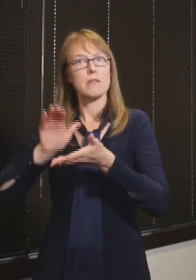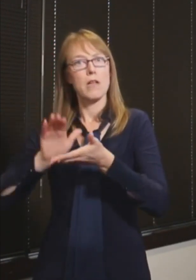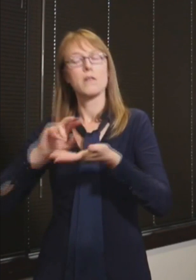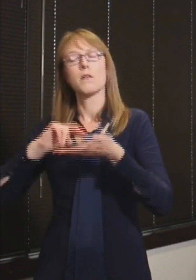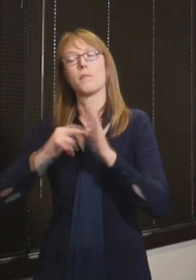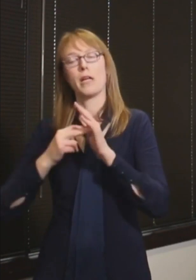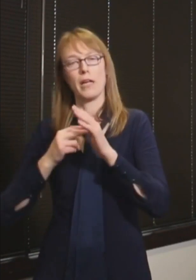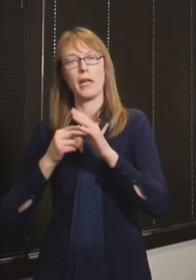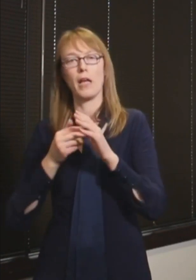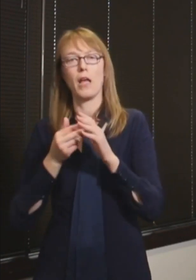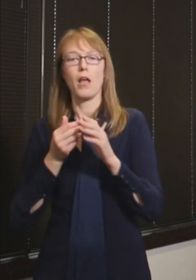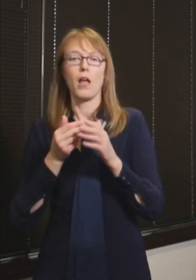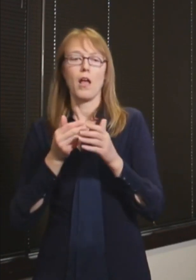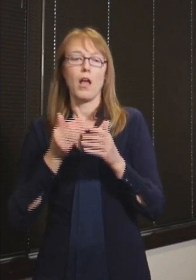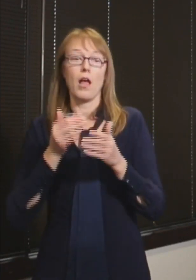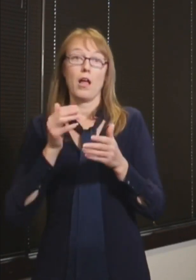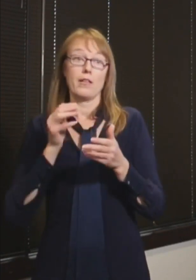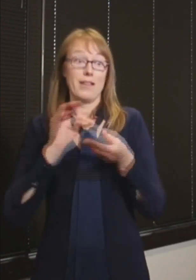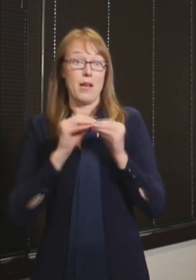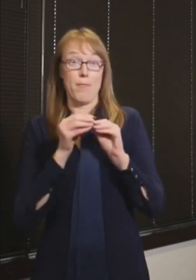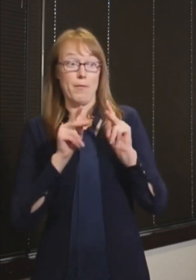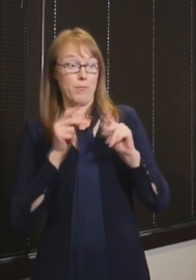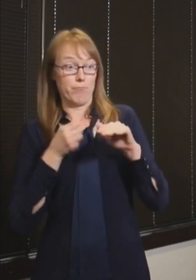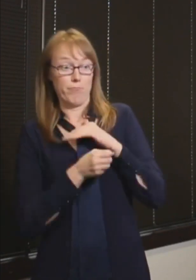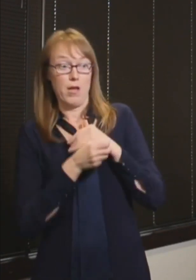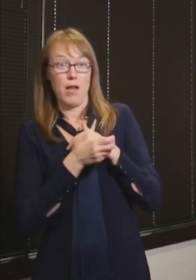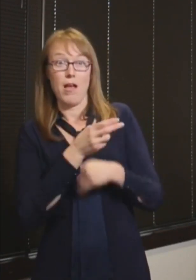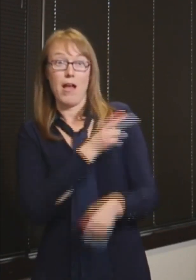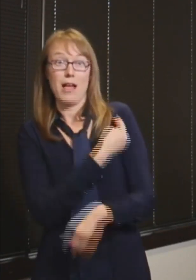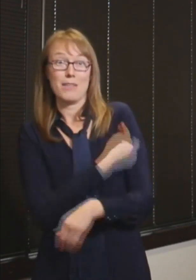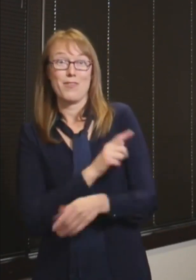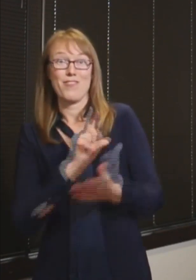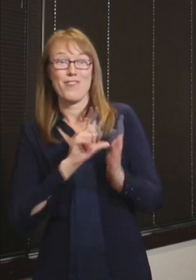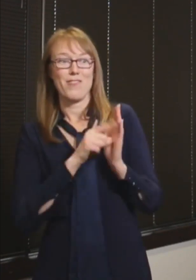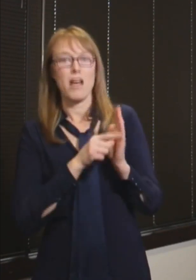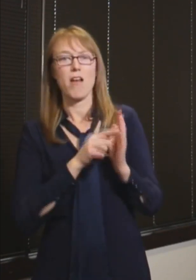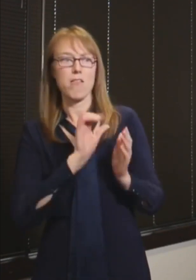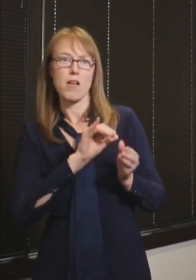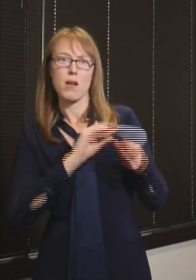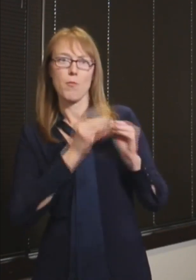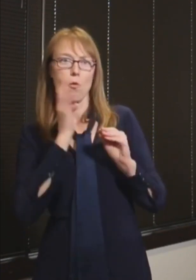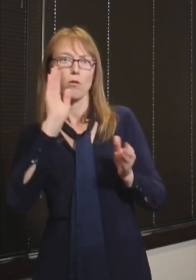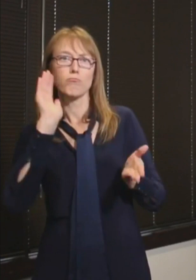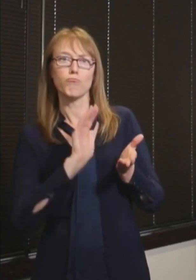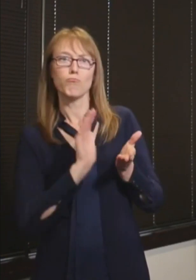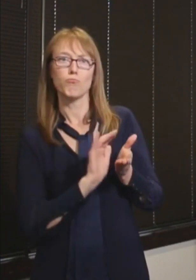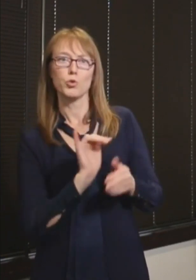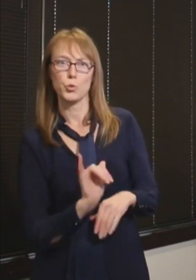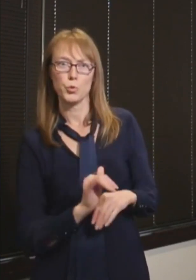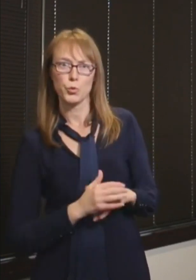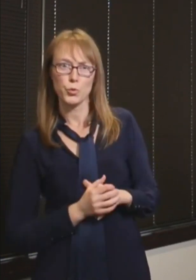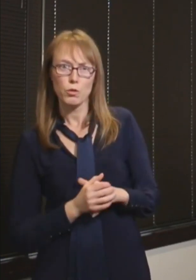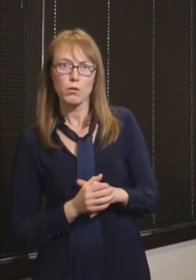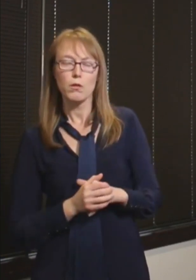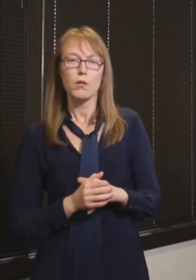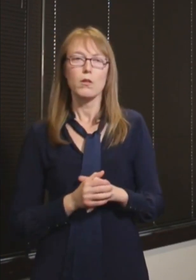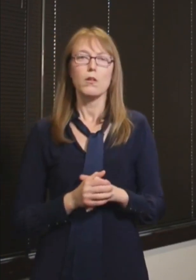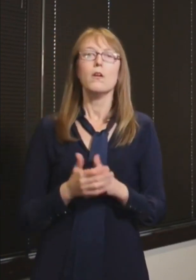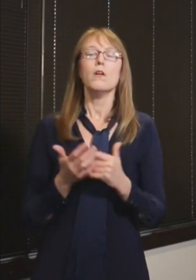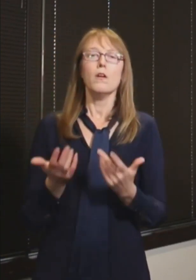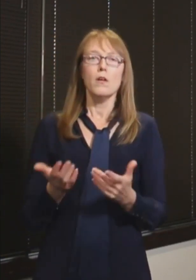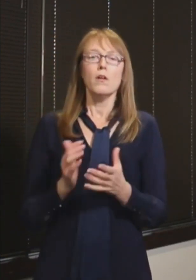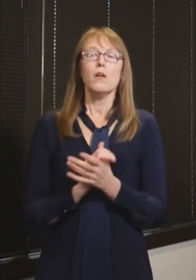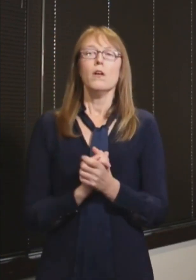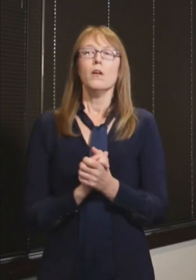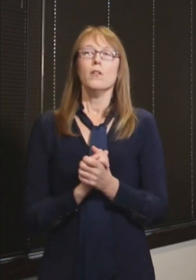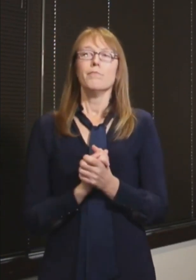difficult to forecast now, though, which direction we're going to go. But it also takes time to turn those curves. So if you think